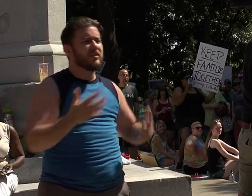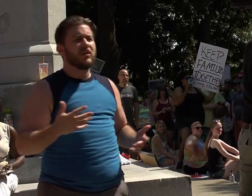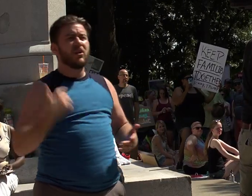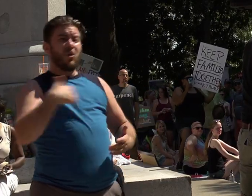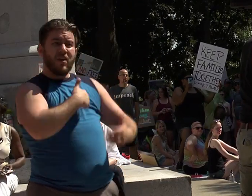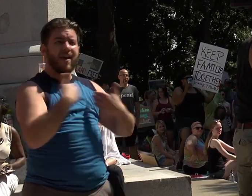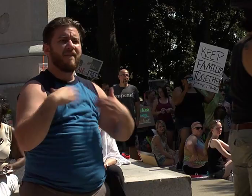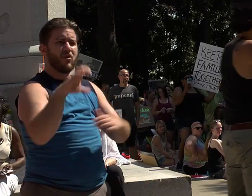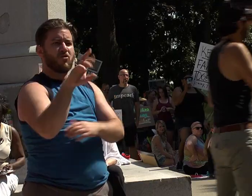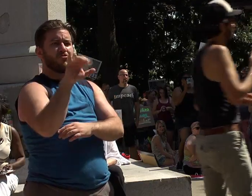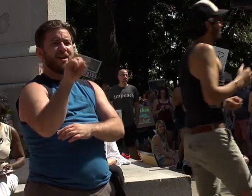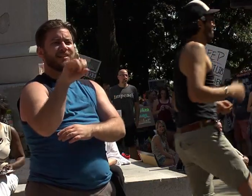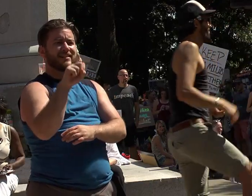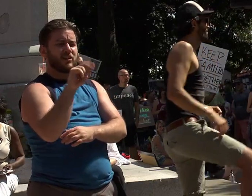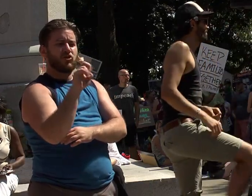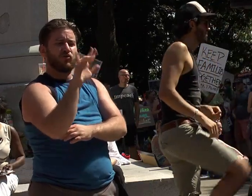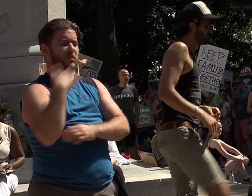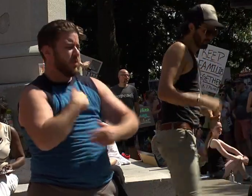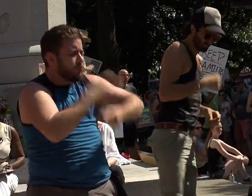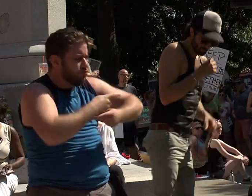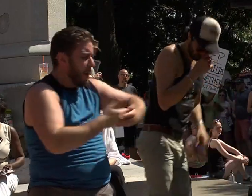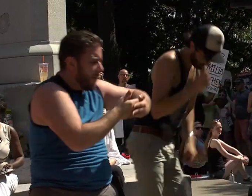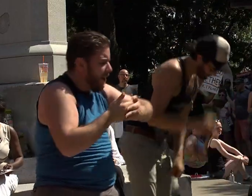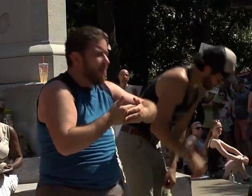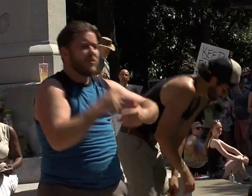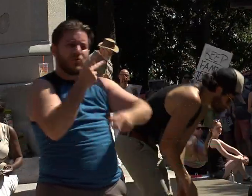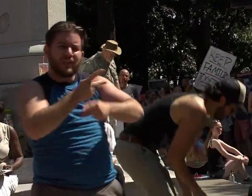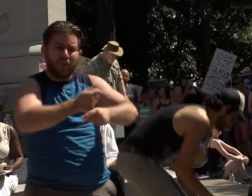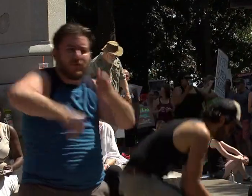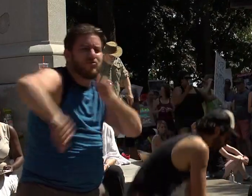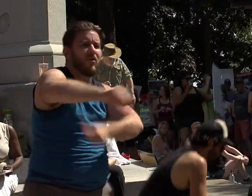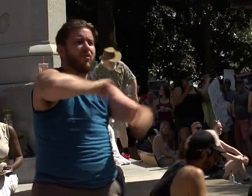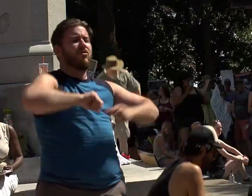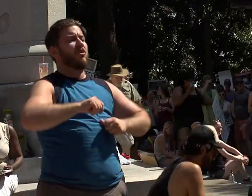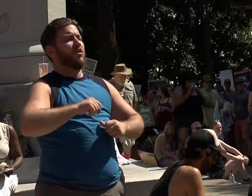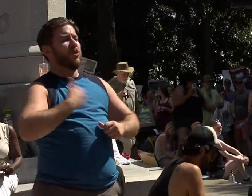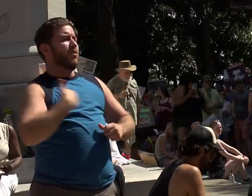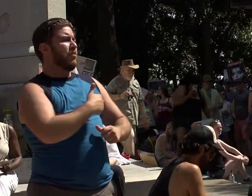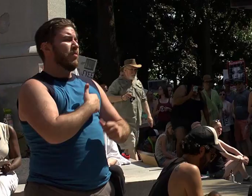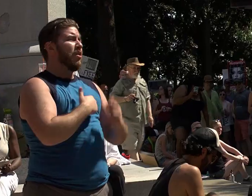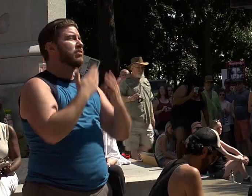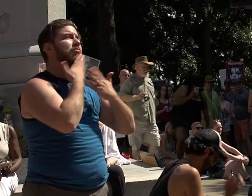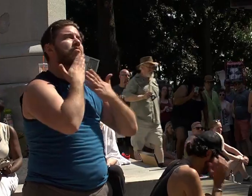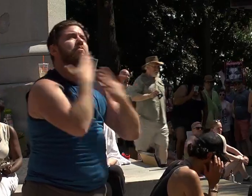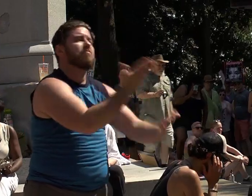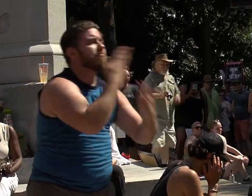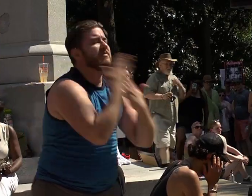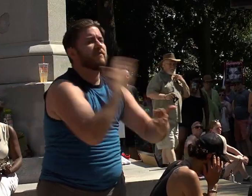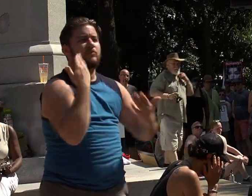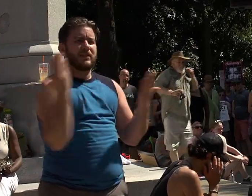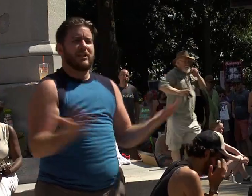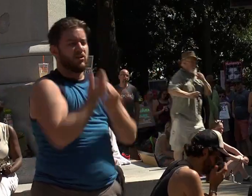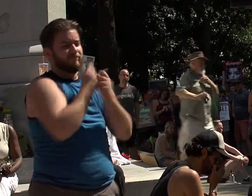have crisis nurseries. We take care of babies. We take care of each other. And we are so deeply grateful to be a sanctuary